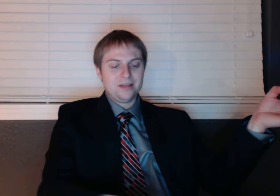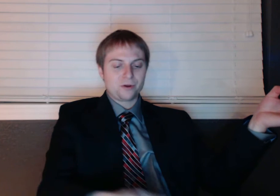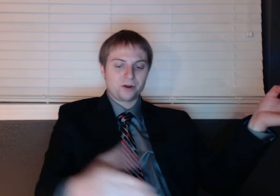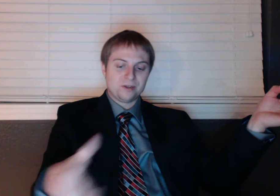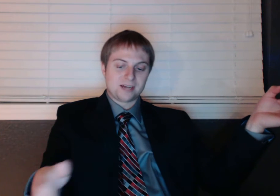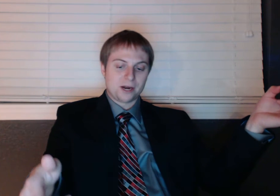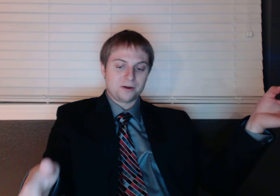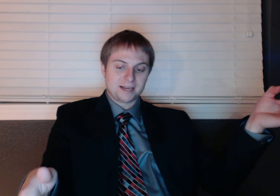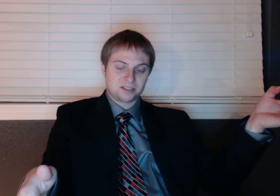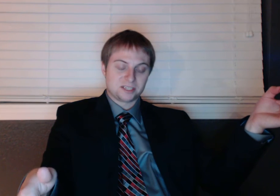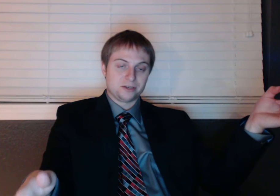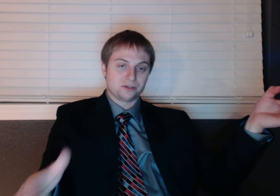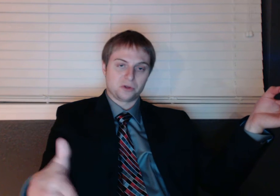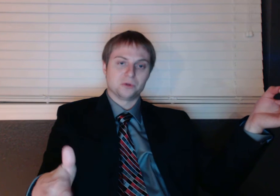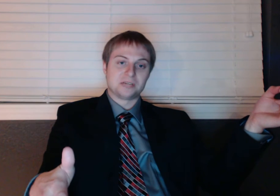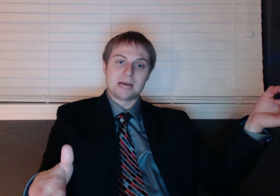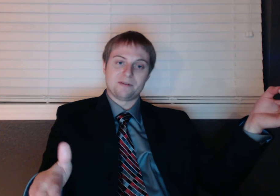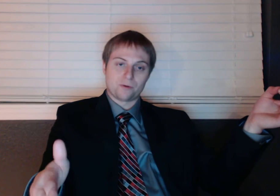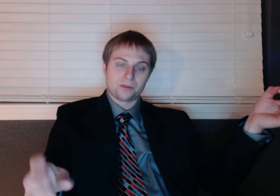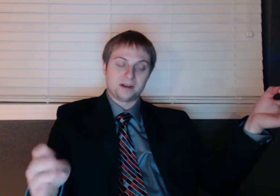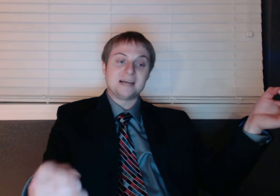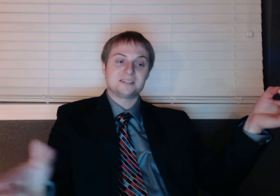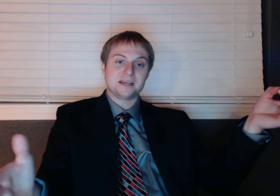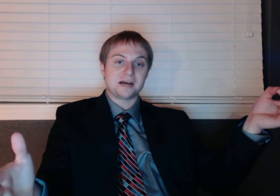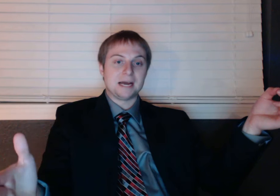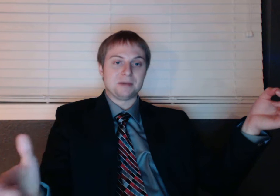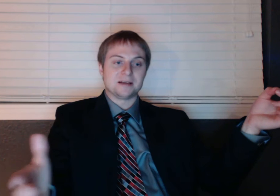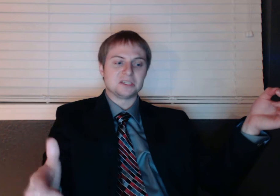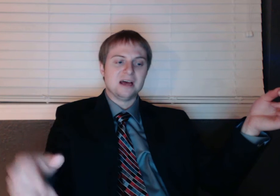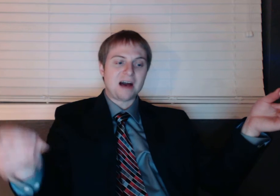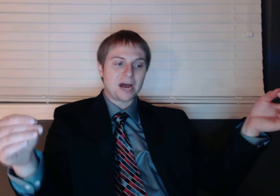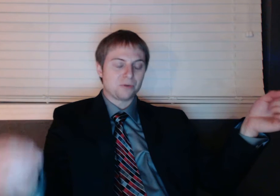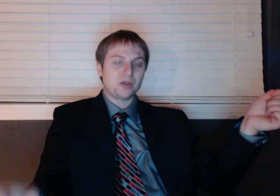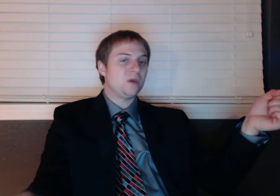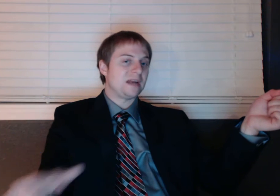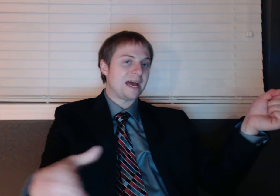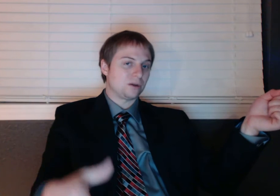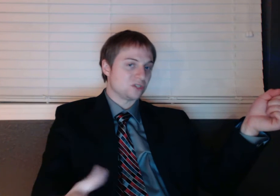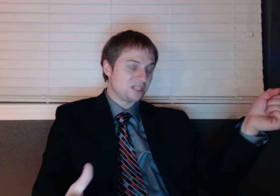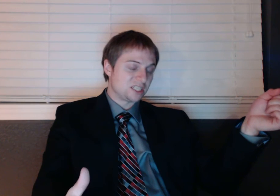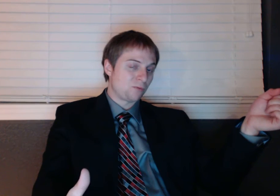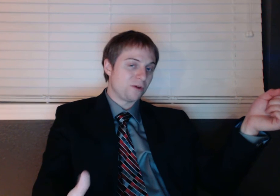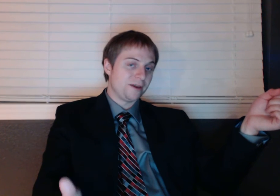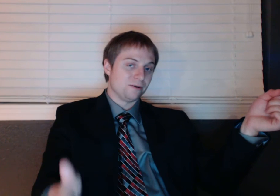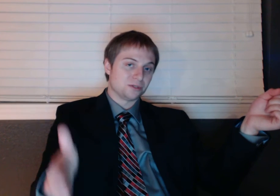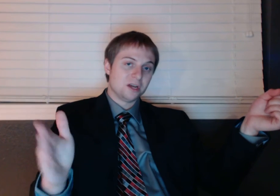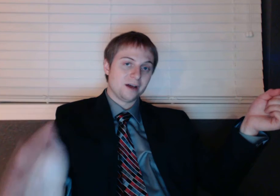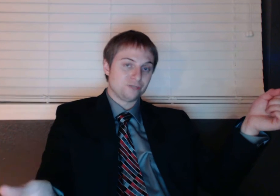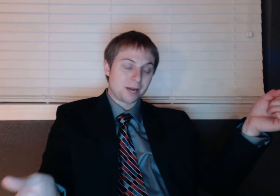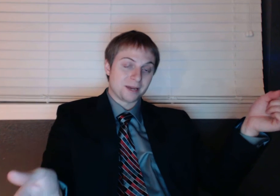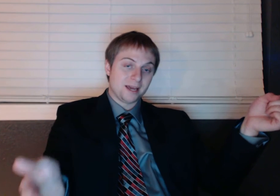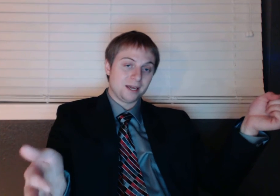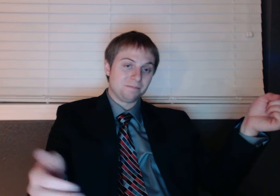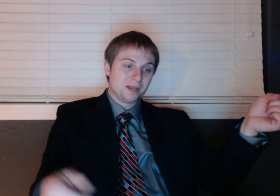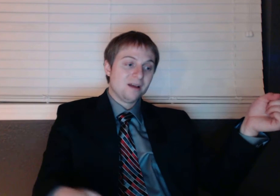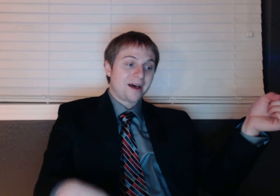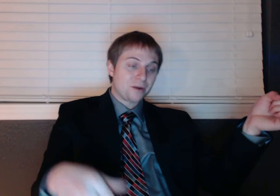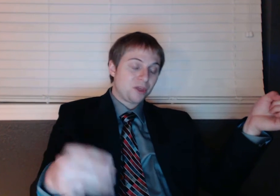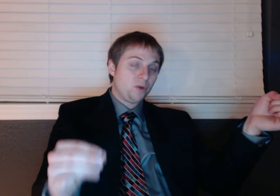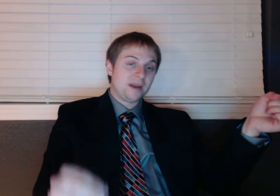he's either going to retire the next six years or he'll die before then. I say die because I don't think we can handle six more years of John McCain. I don't think